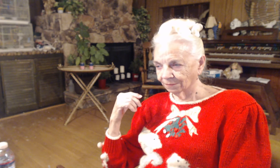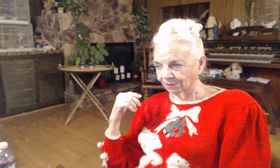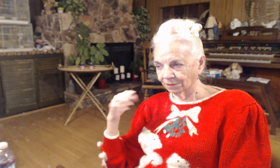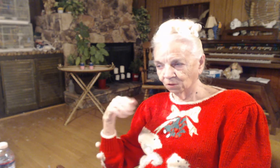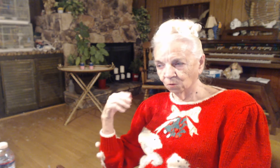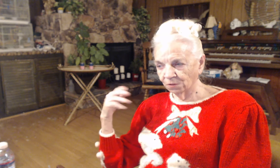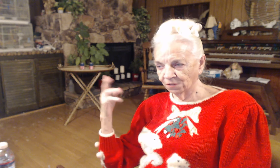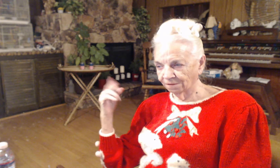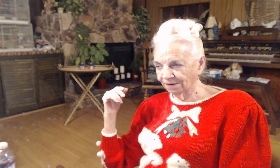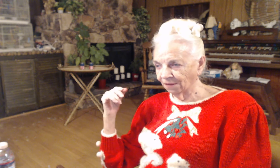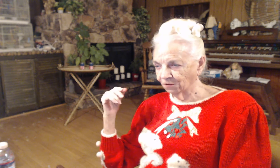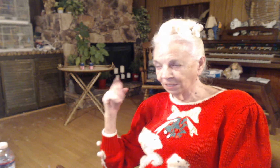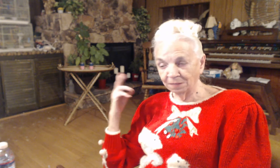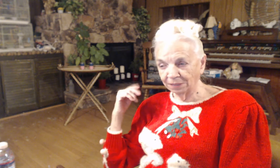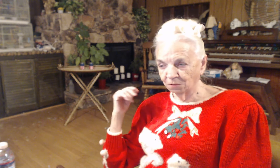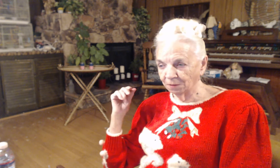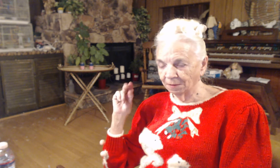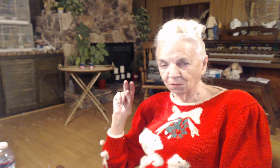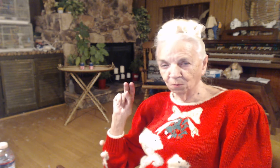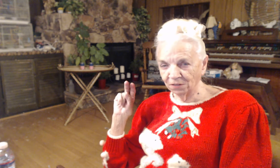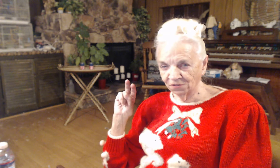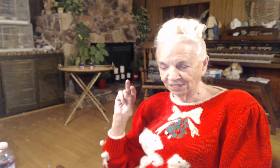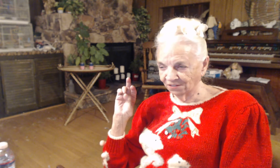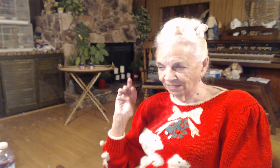Who was their father? Anybody remember Wednesday's lesson?